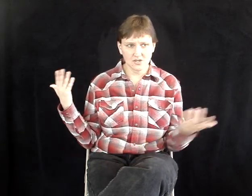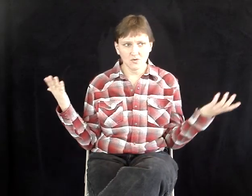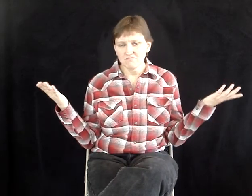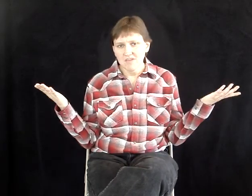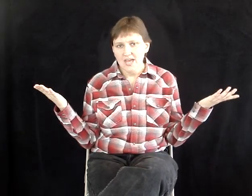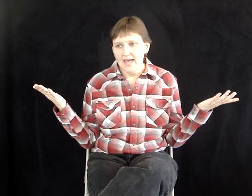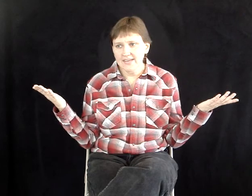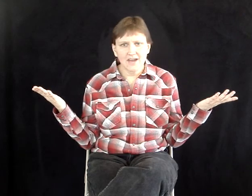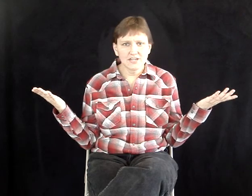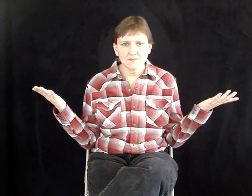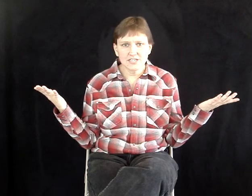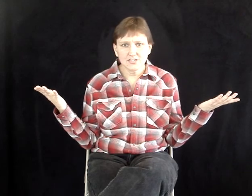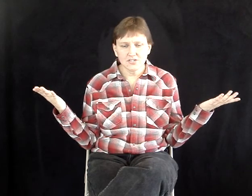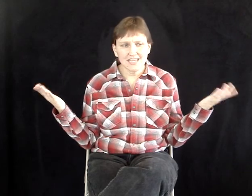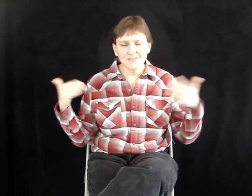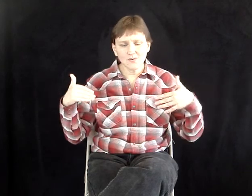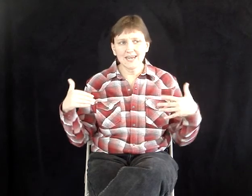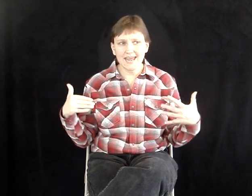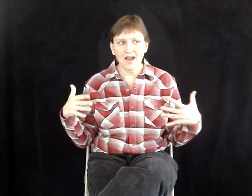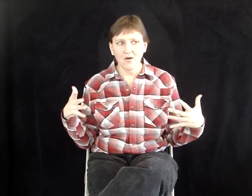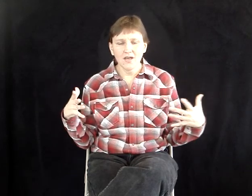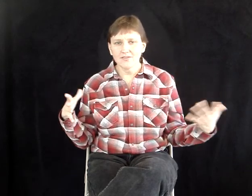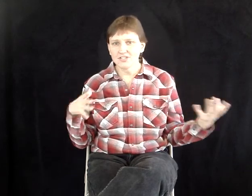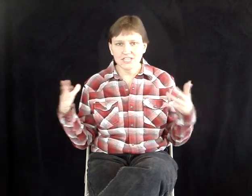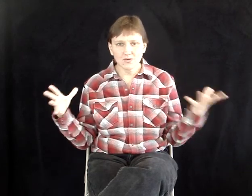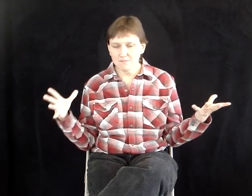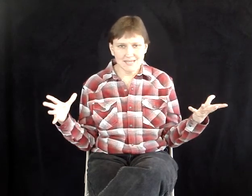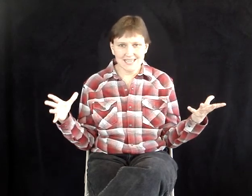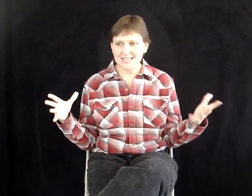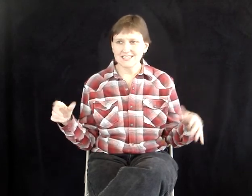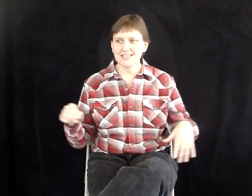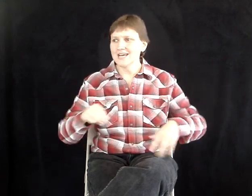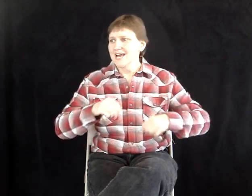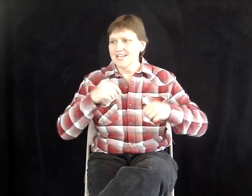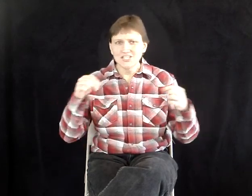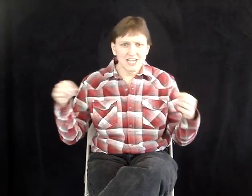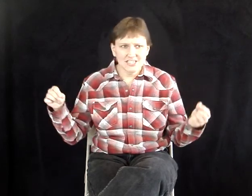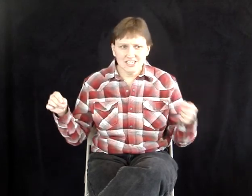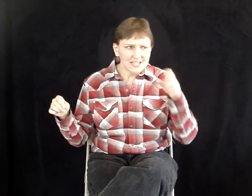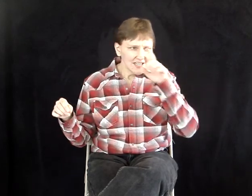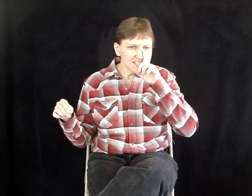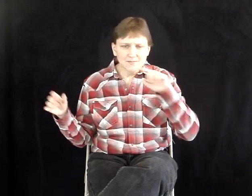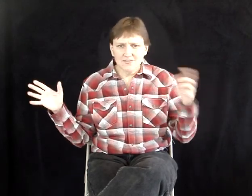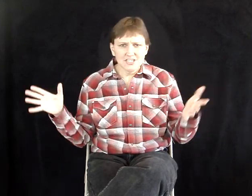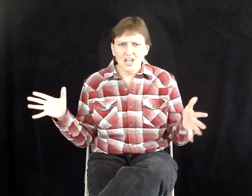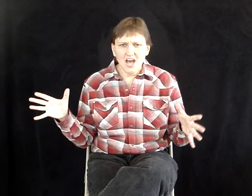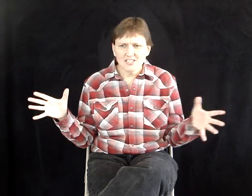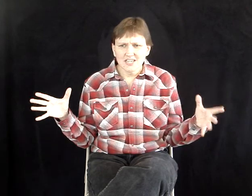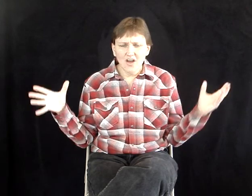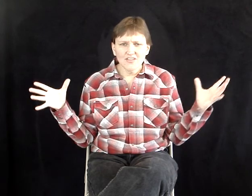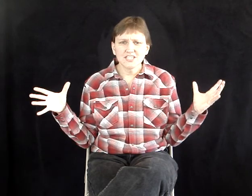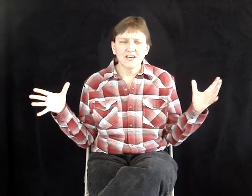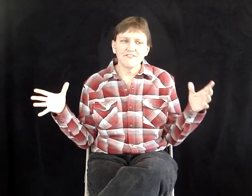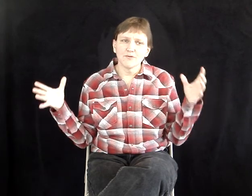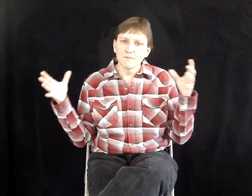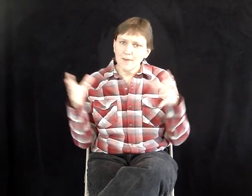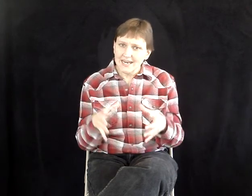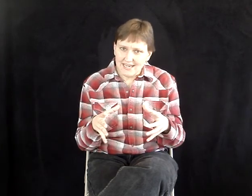So, and the county commissioners, even right now, there's secret meetings and changing subdivision laws and all this stuff for money